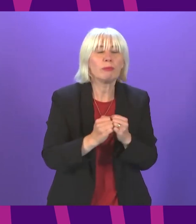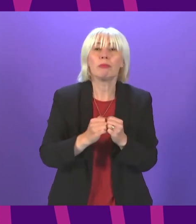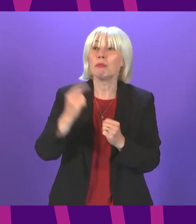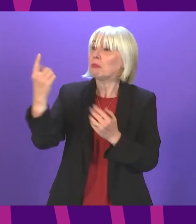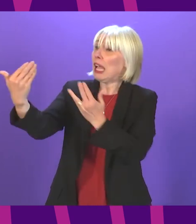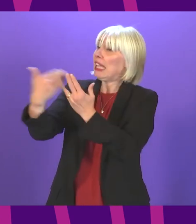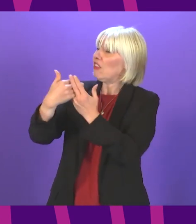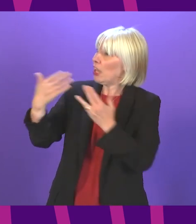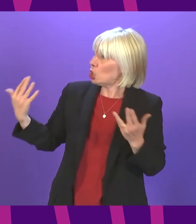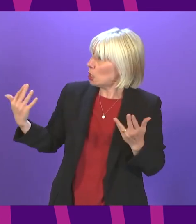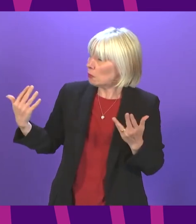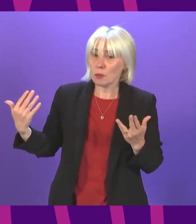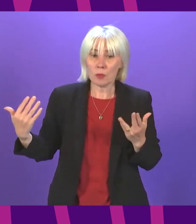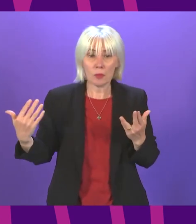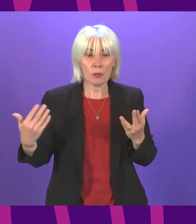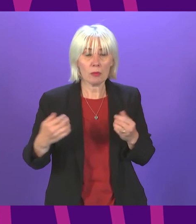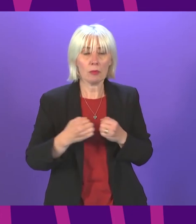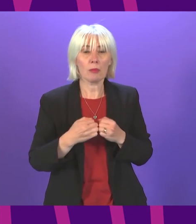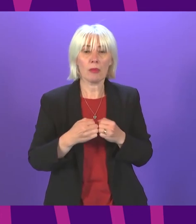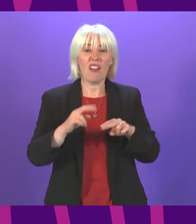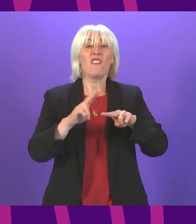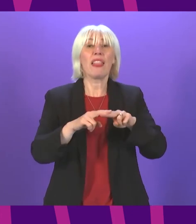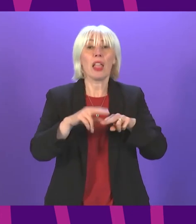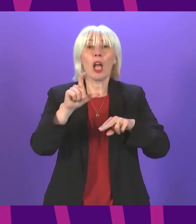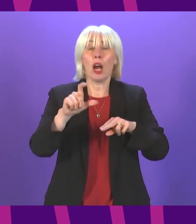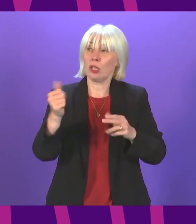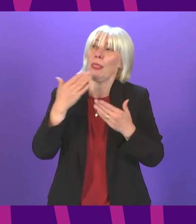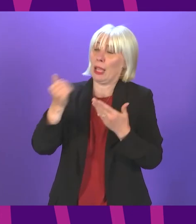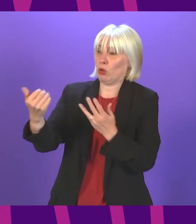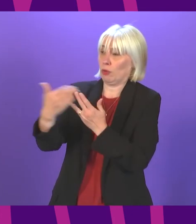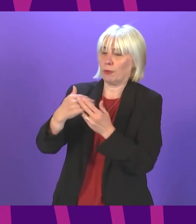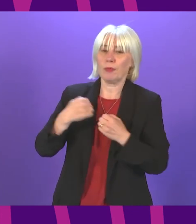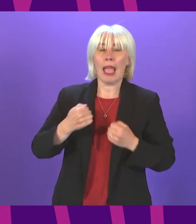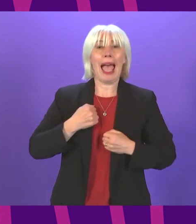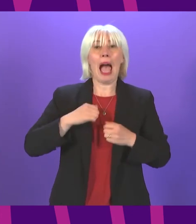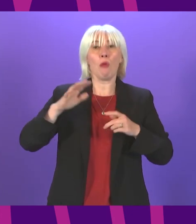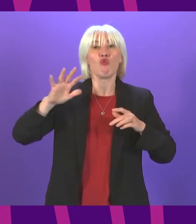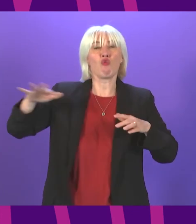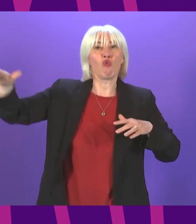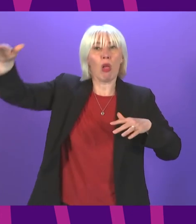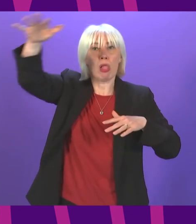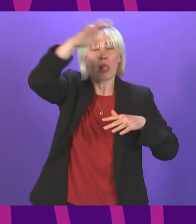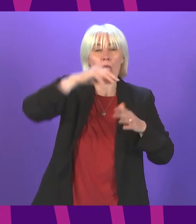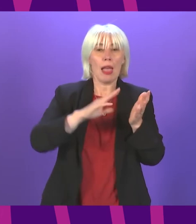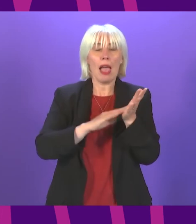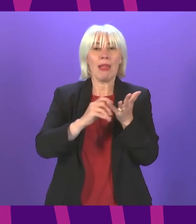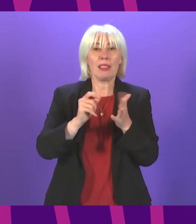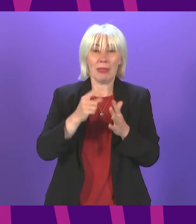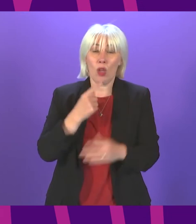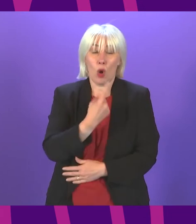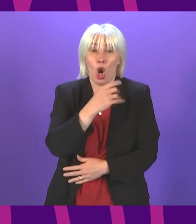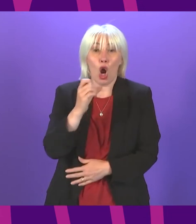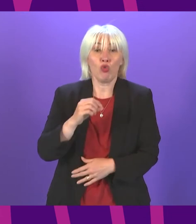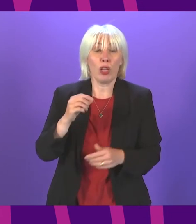yes I will thanks I thank the member for taking the intervention as a rural MSP she will no doubt recognise that the R100